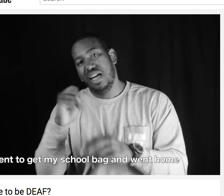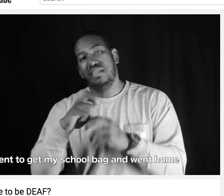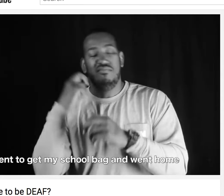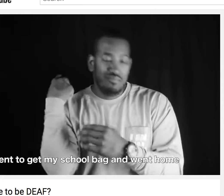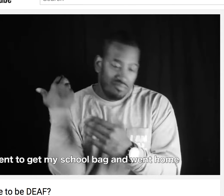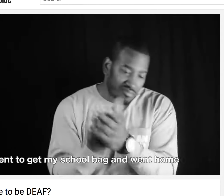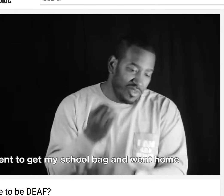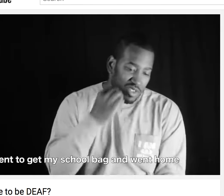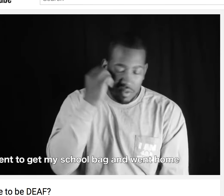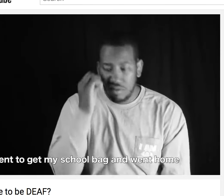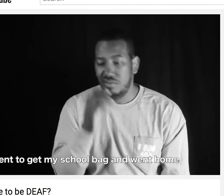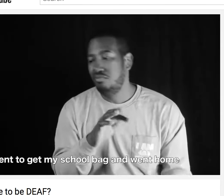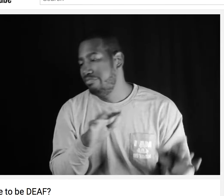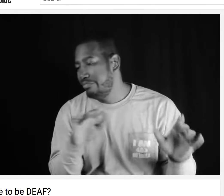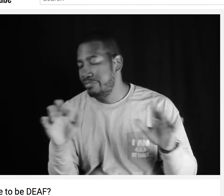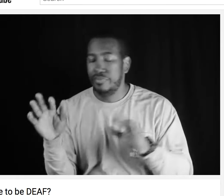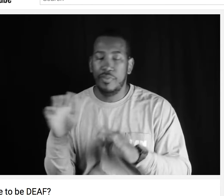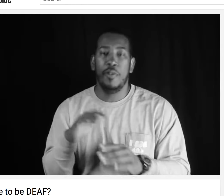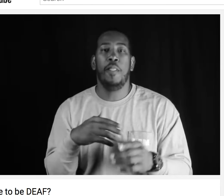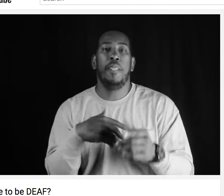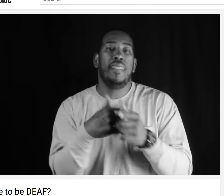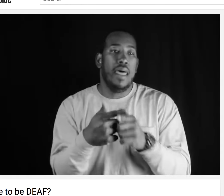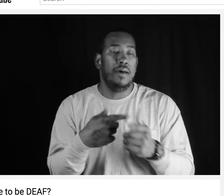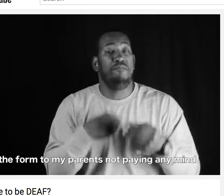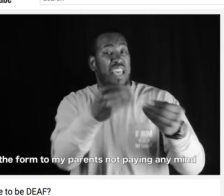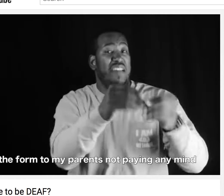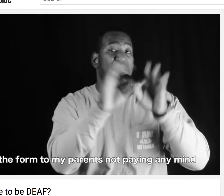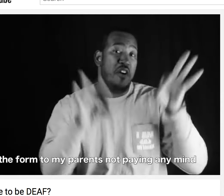backpack and go home. So I did that.